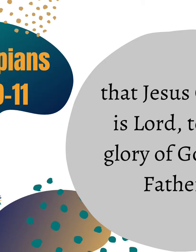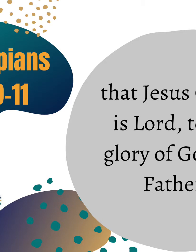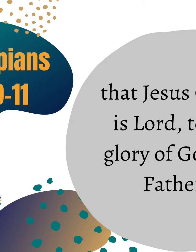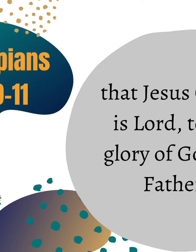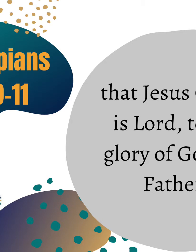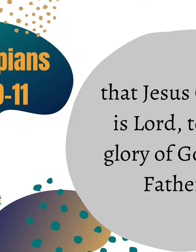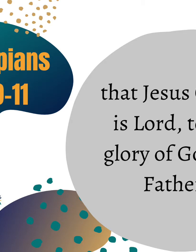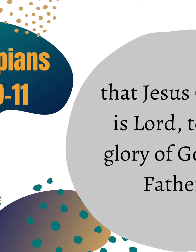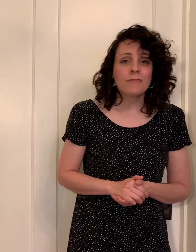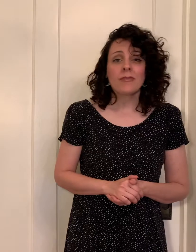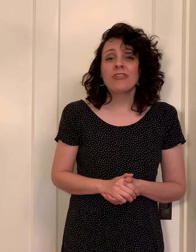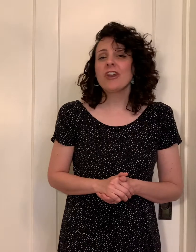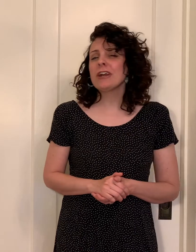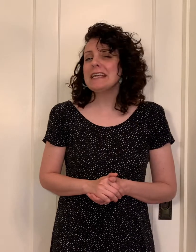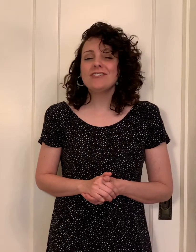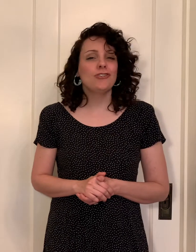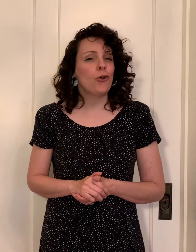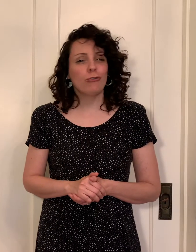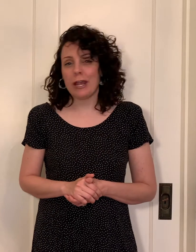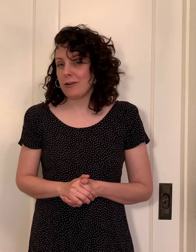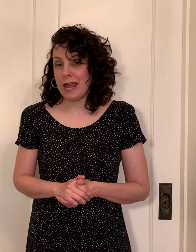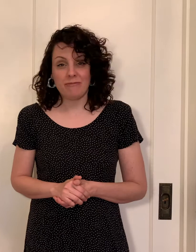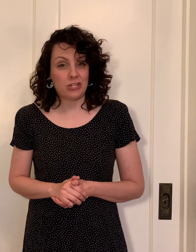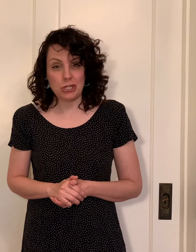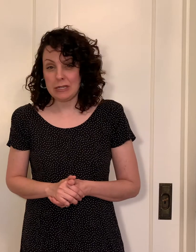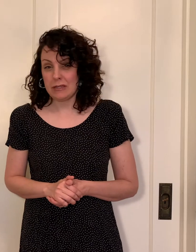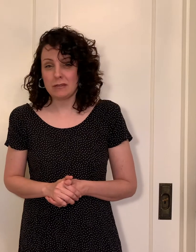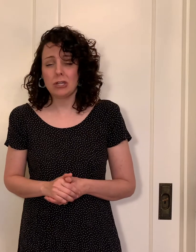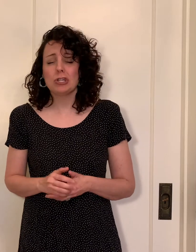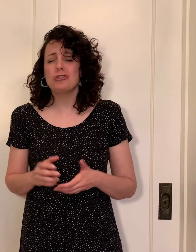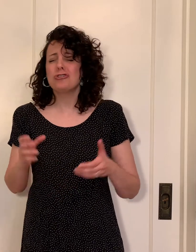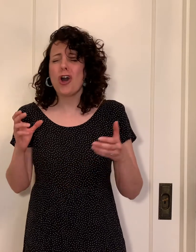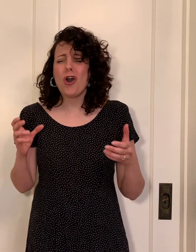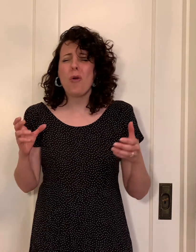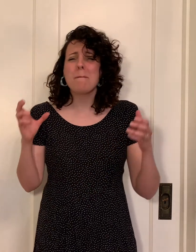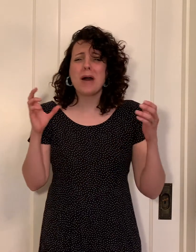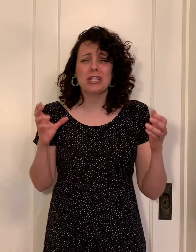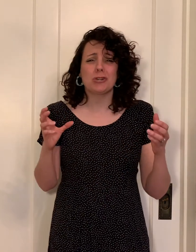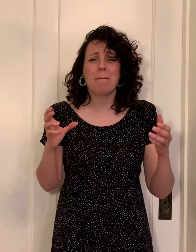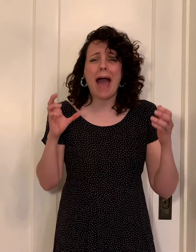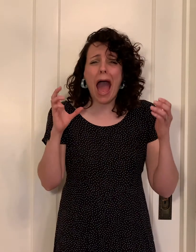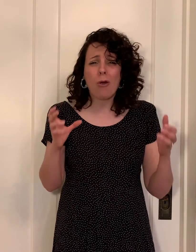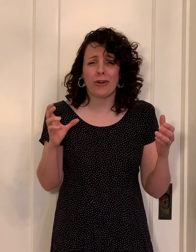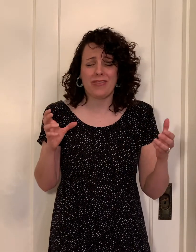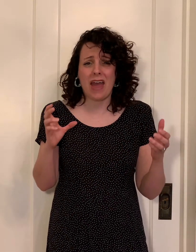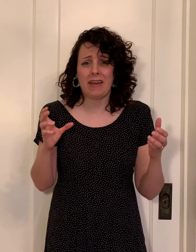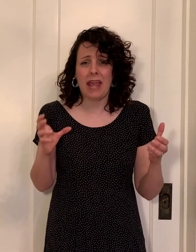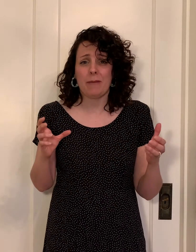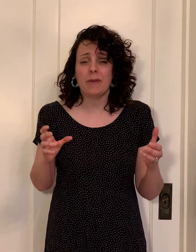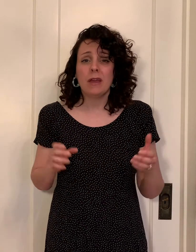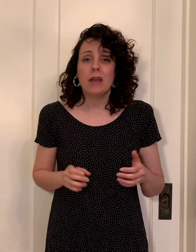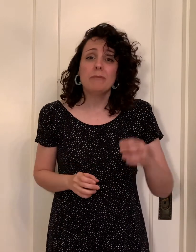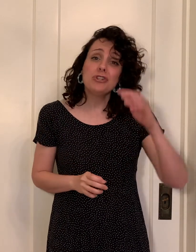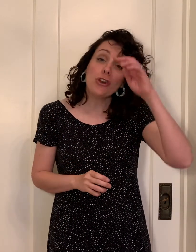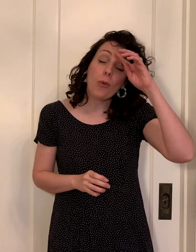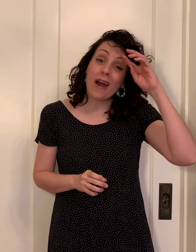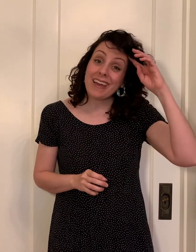there is no greater name than jesus there is so much power in that name but you know what